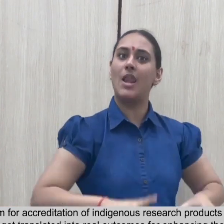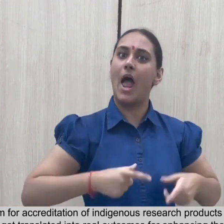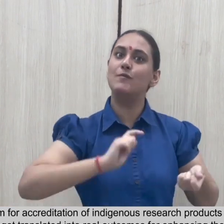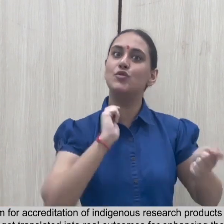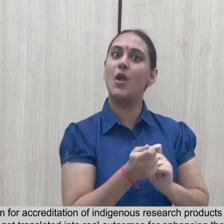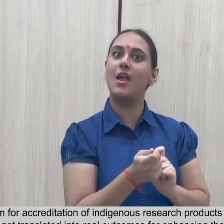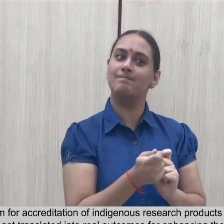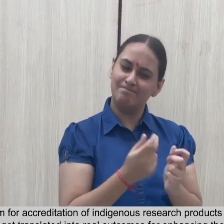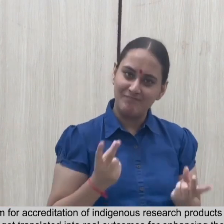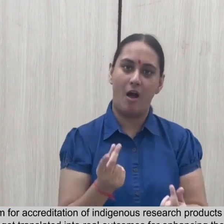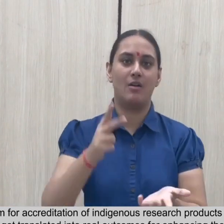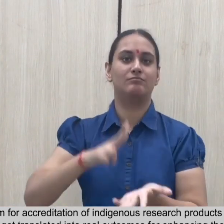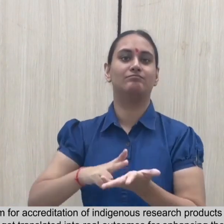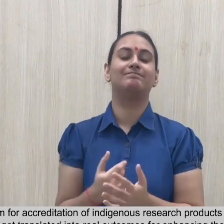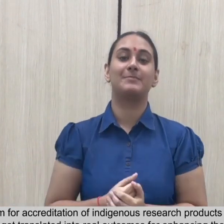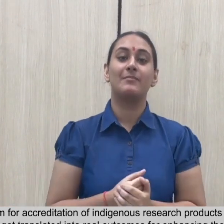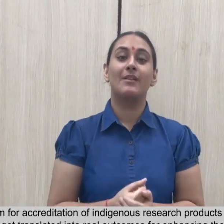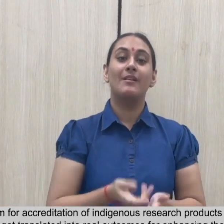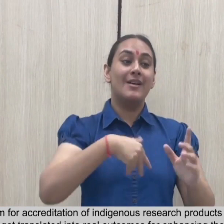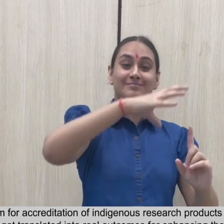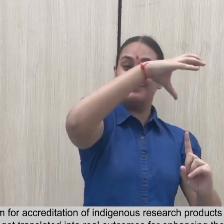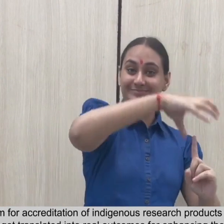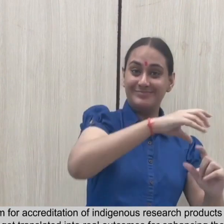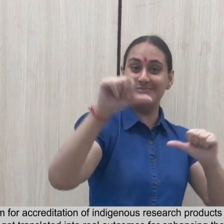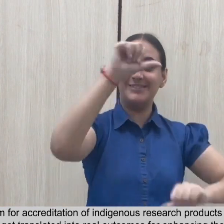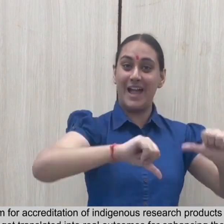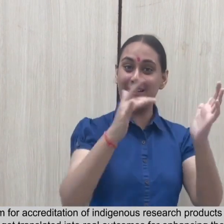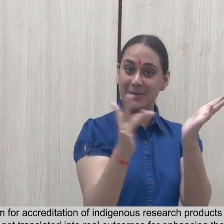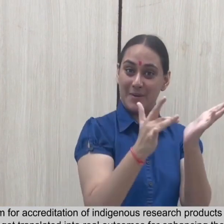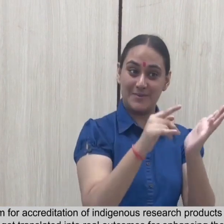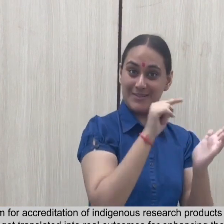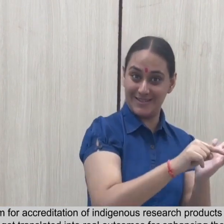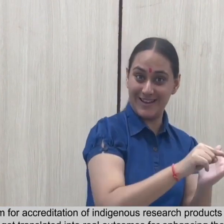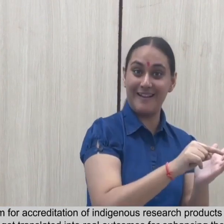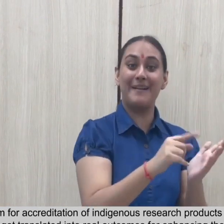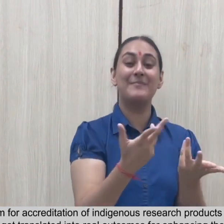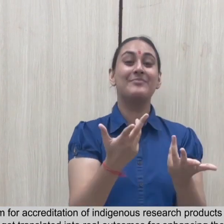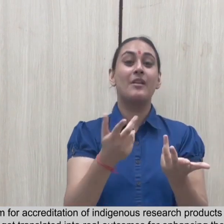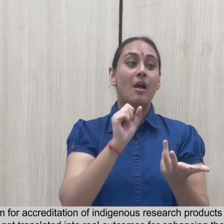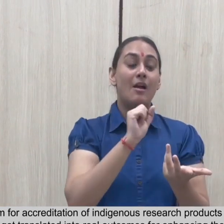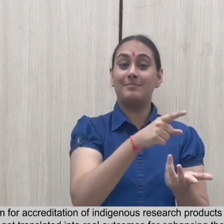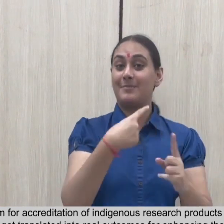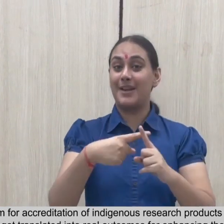research findings get translated into real outcomes for enhancing the quality of life of PWDs.